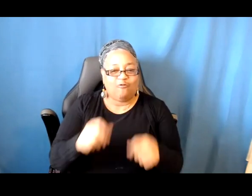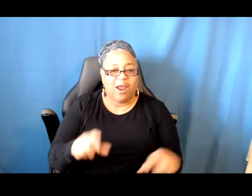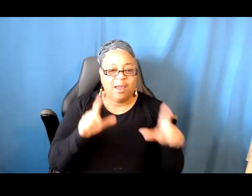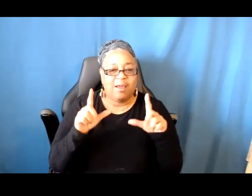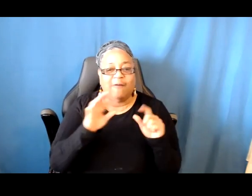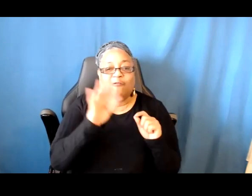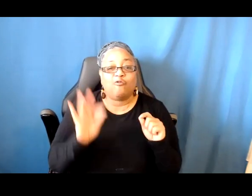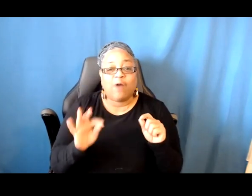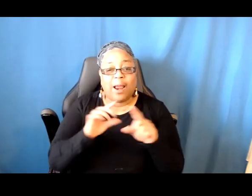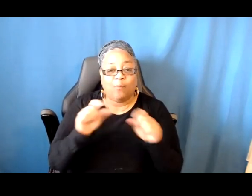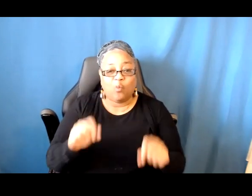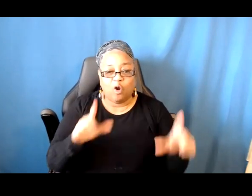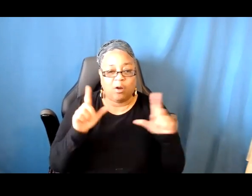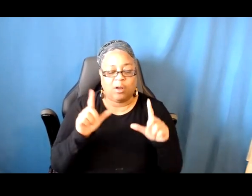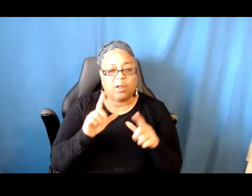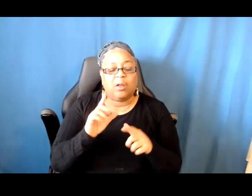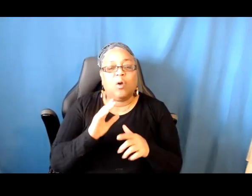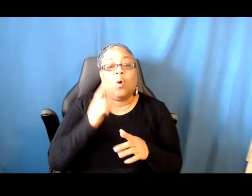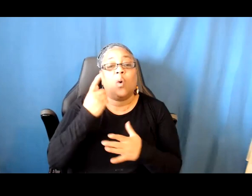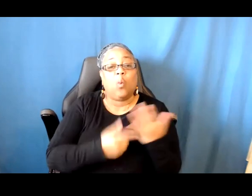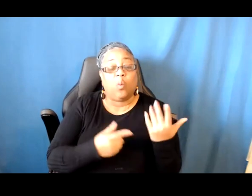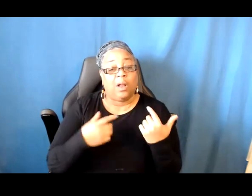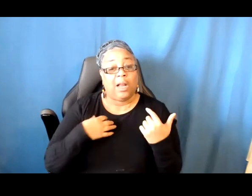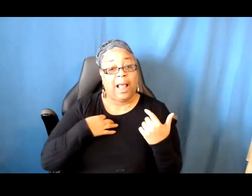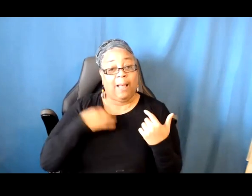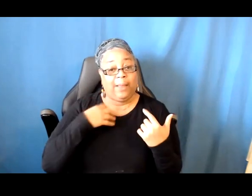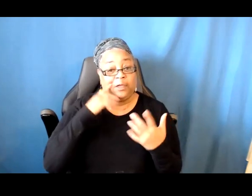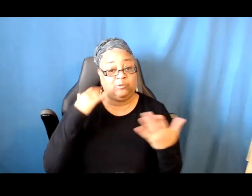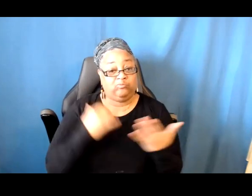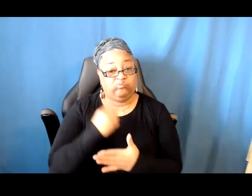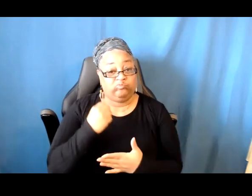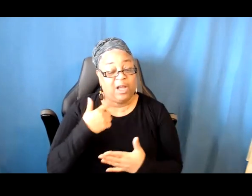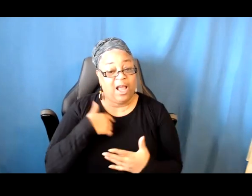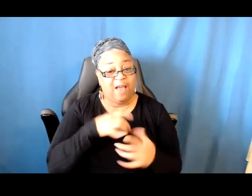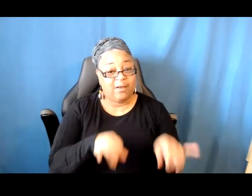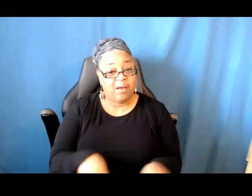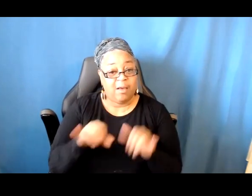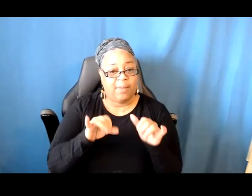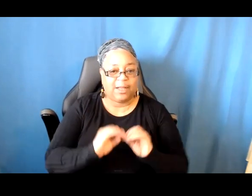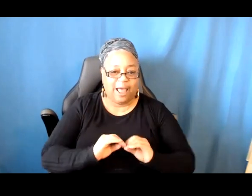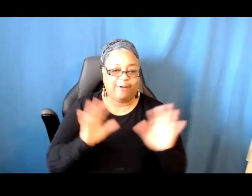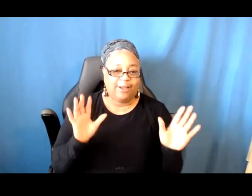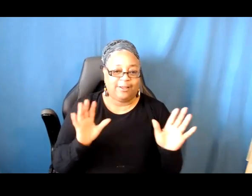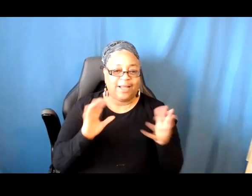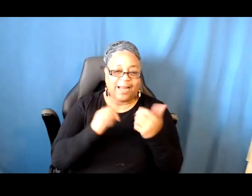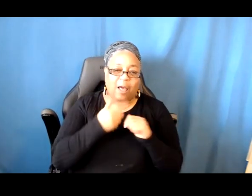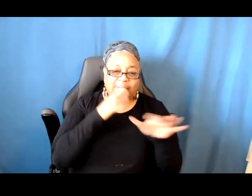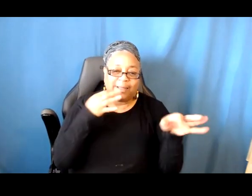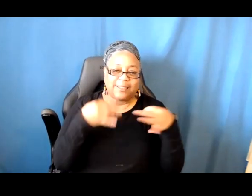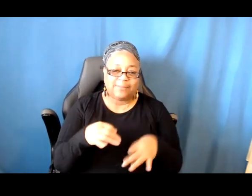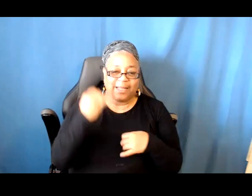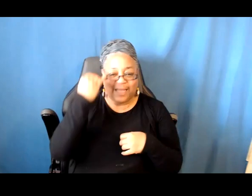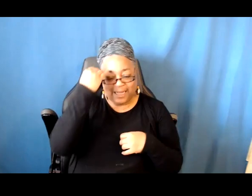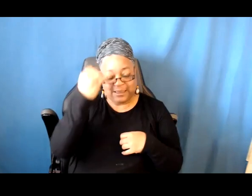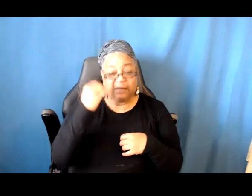is clarity and concision in the way that they describe the idea. So the idea itself should be bold, risk-taking,